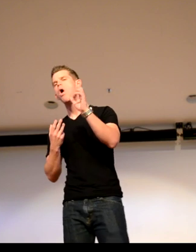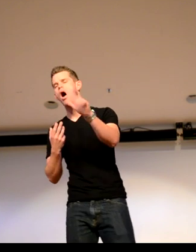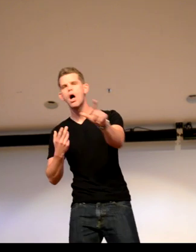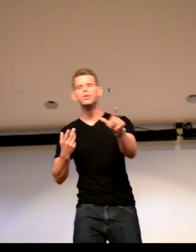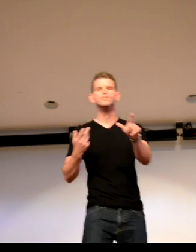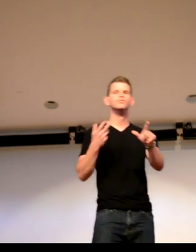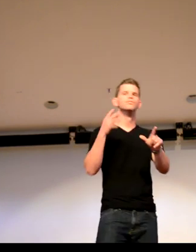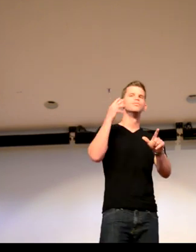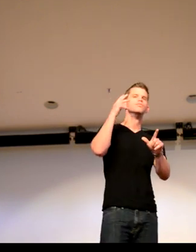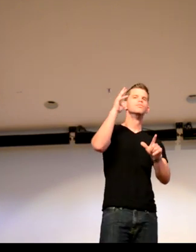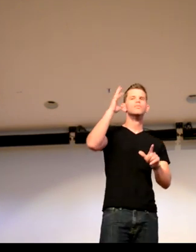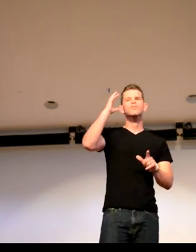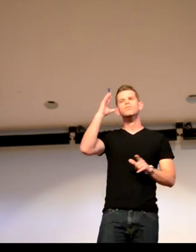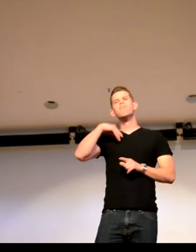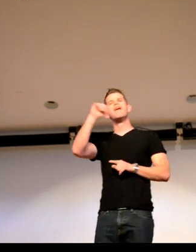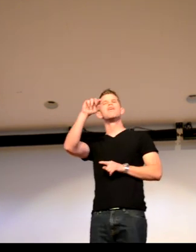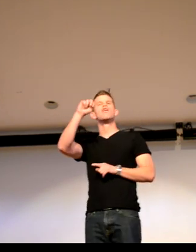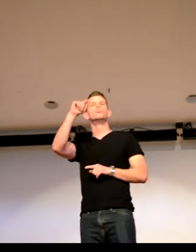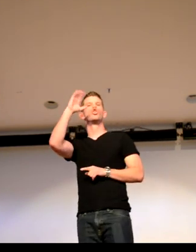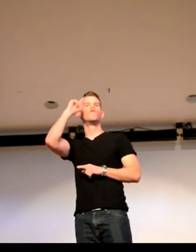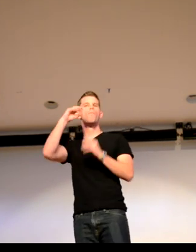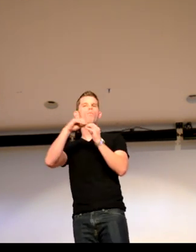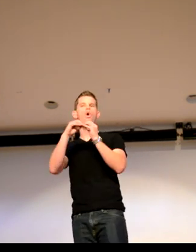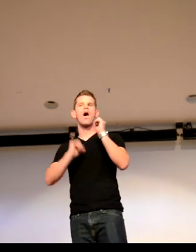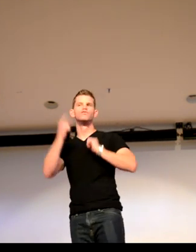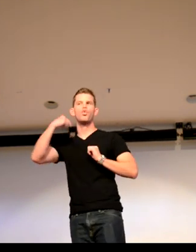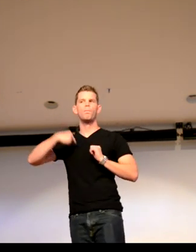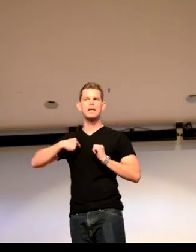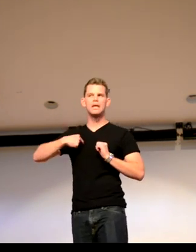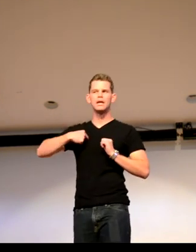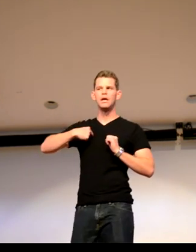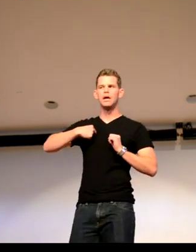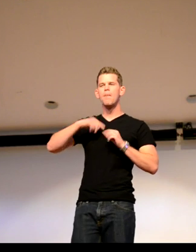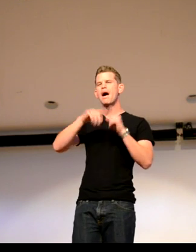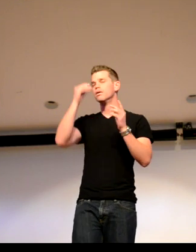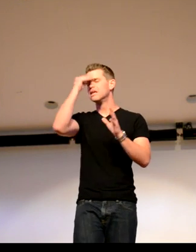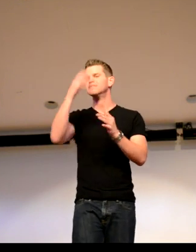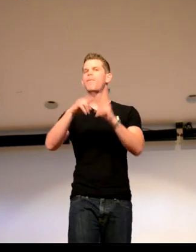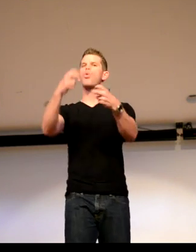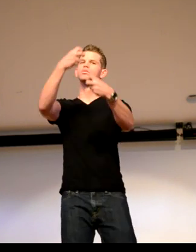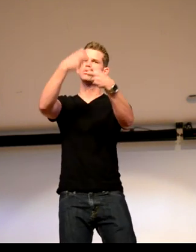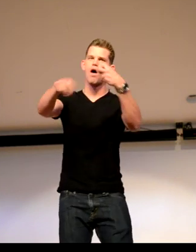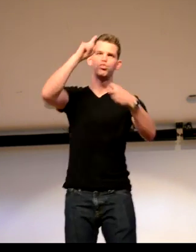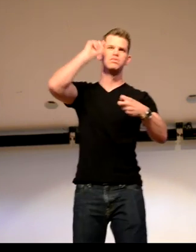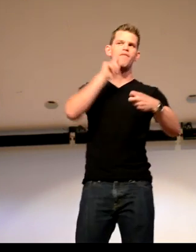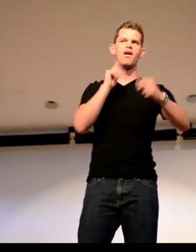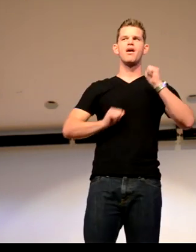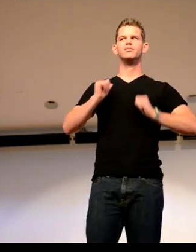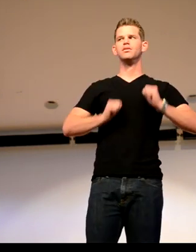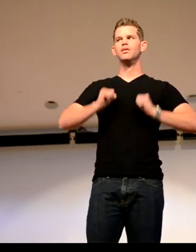How to start out? Well, my agent is looking for more parts for me. But it's really difficult for